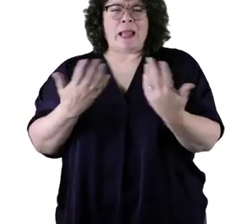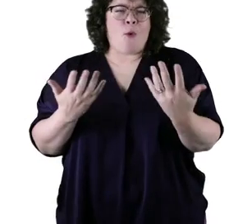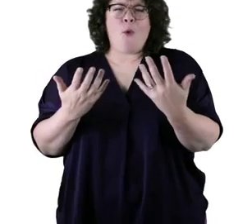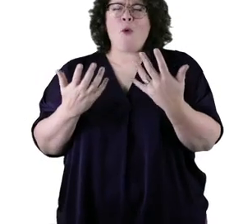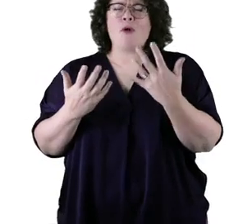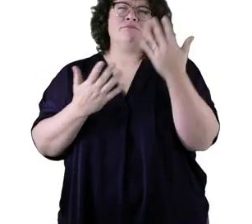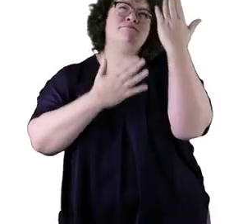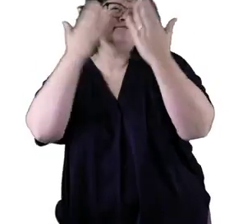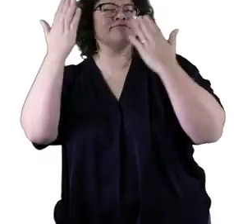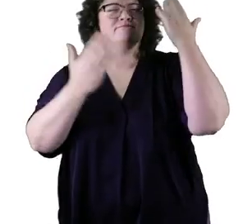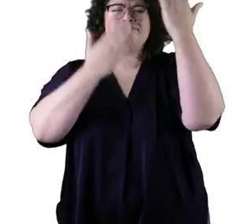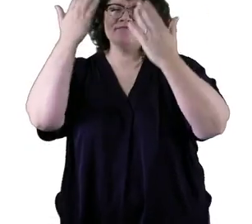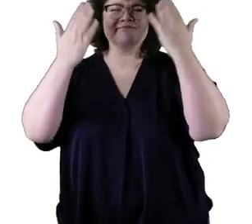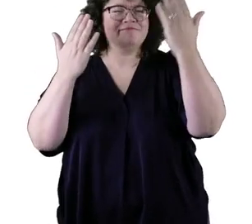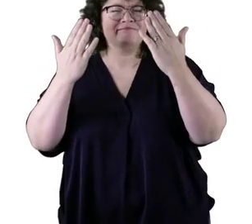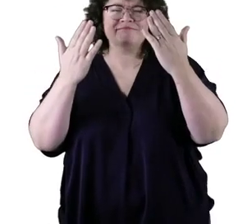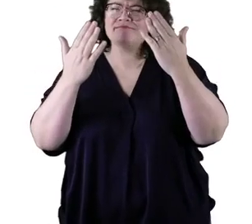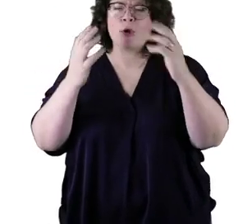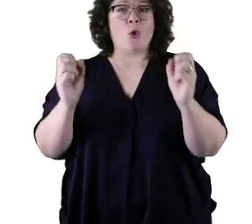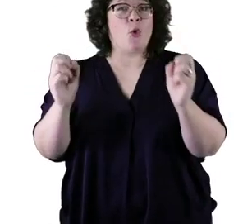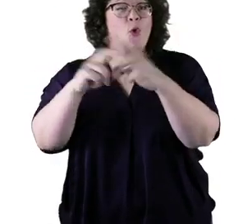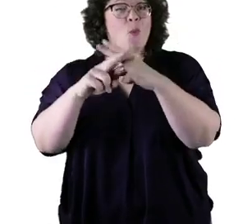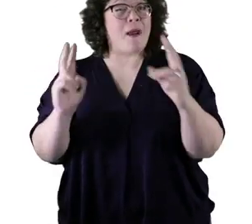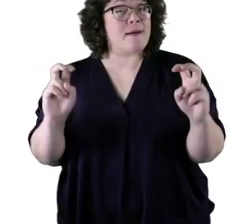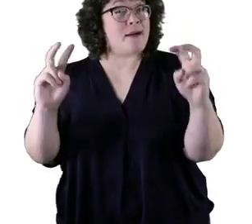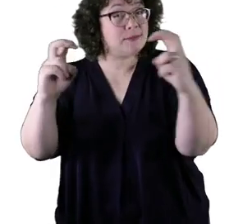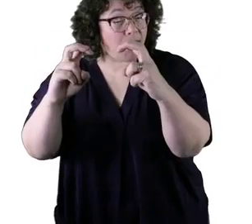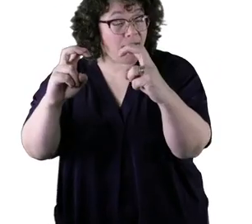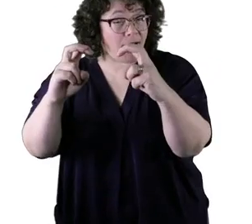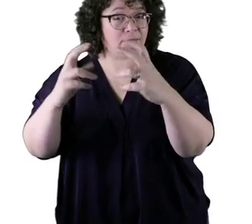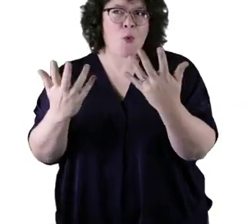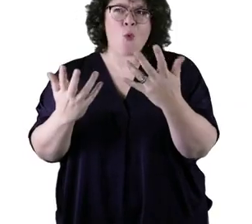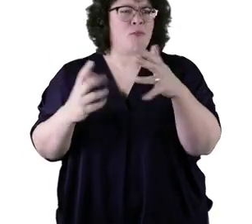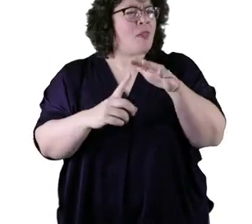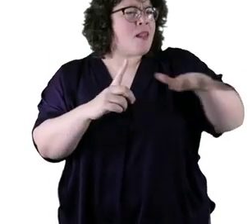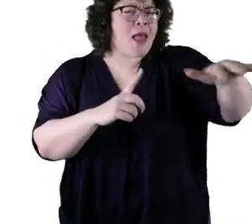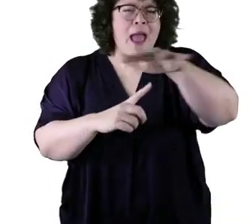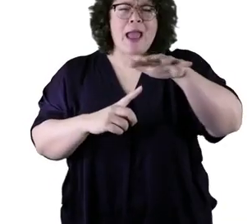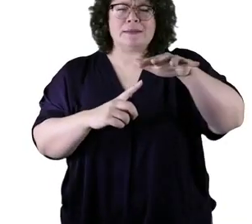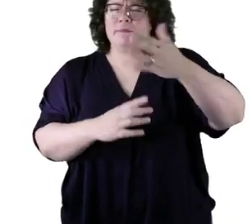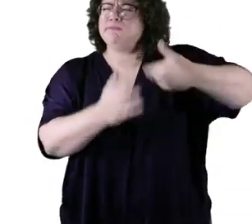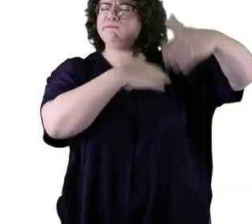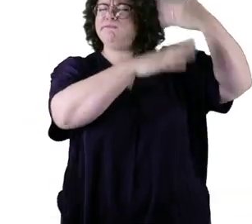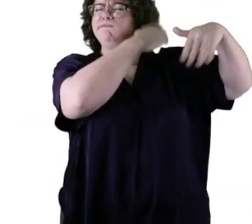and a pier that was never built. These works are a glimpse into the attitudes and values of society at the time.